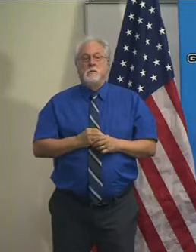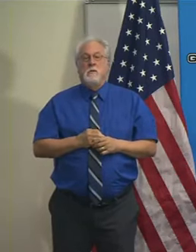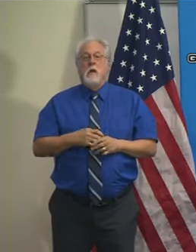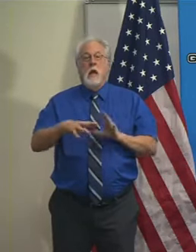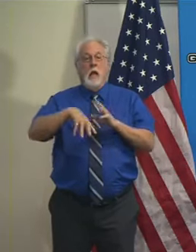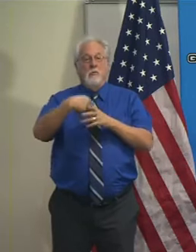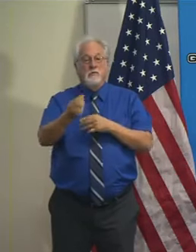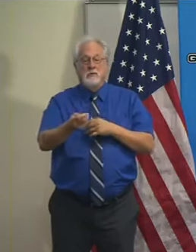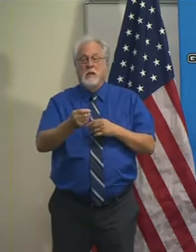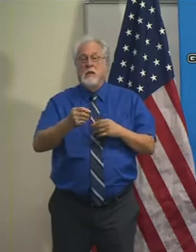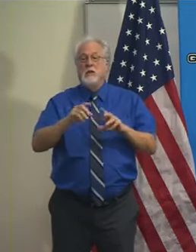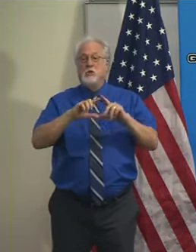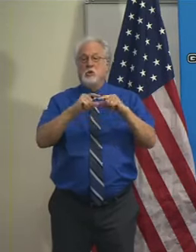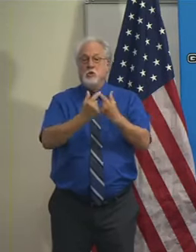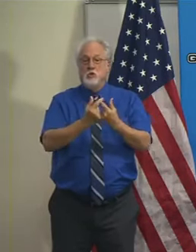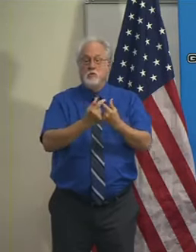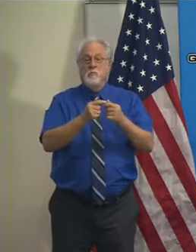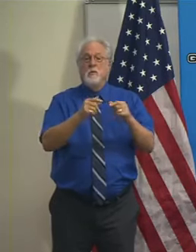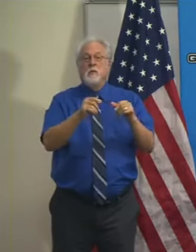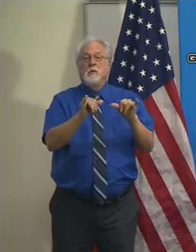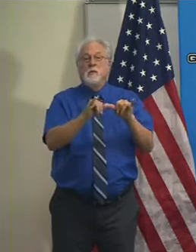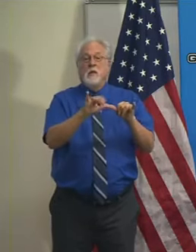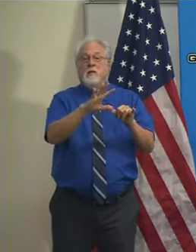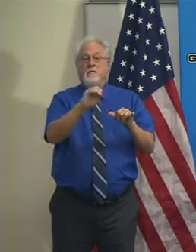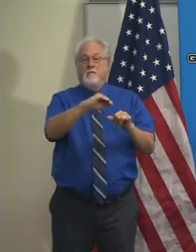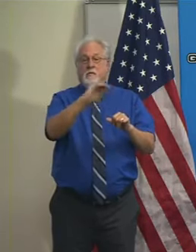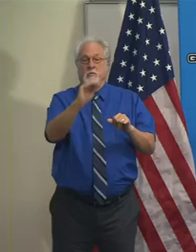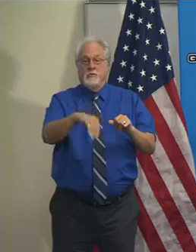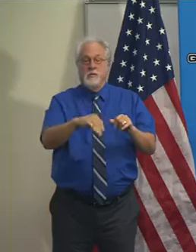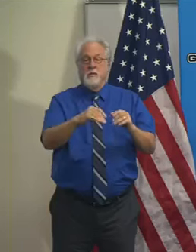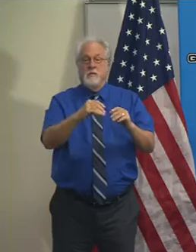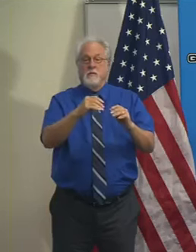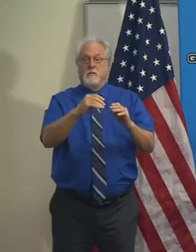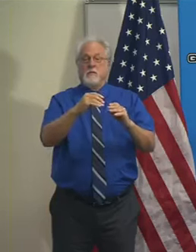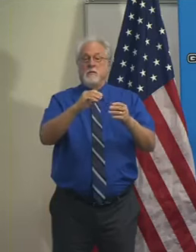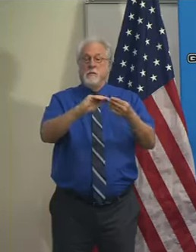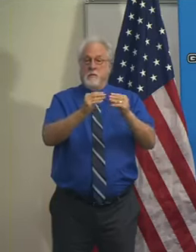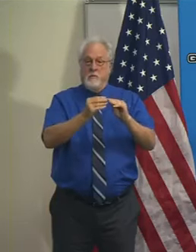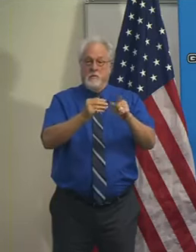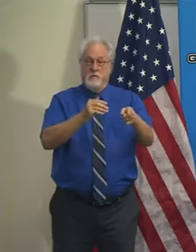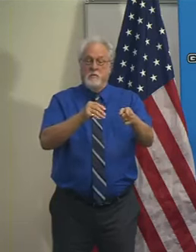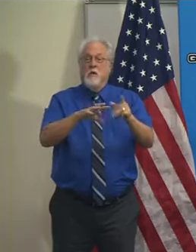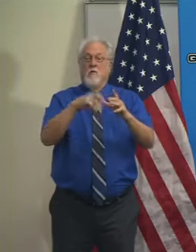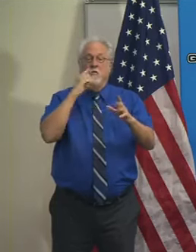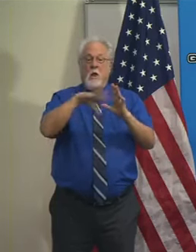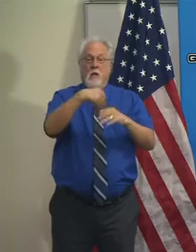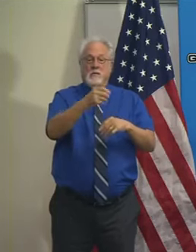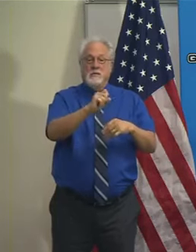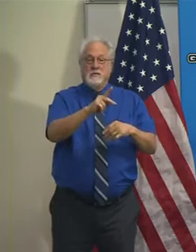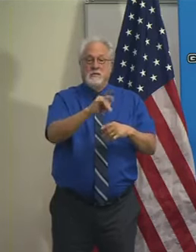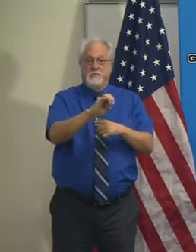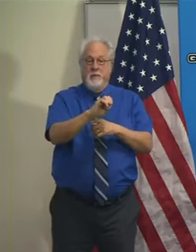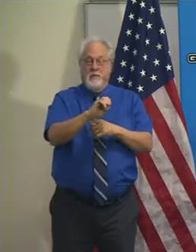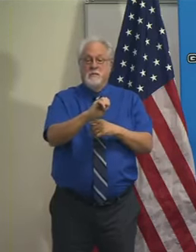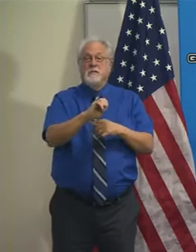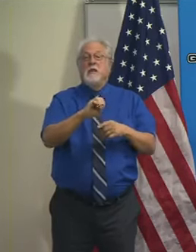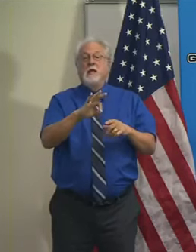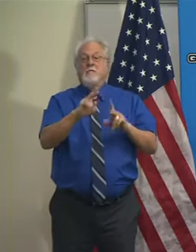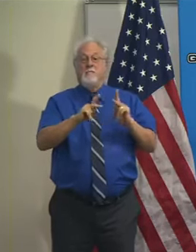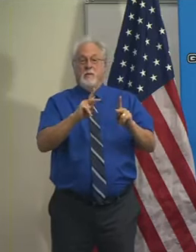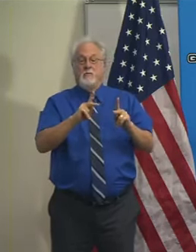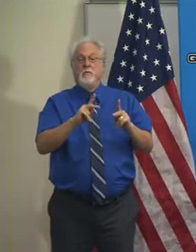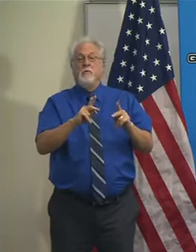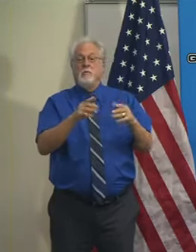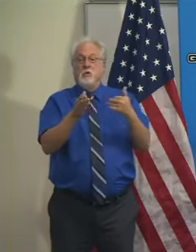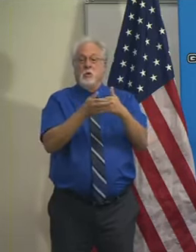Outdoor crowd sizes are limited to 50% capacity of the outdoor space, up to 250 people if folks are going to be in